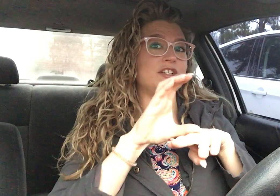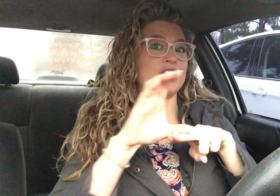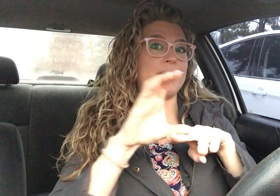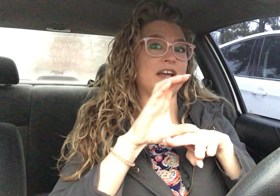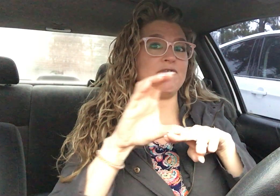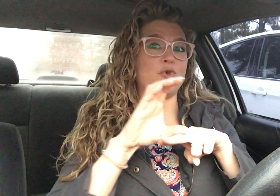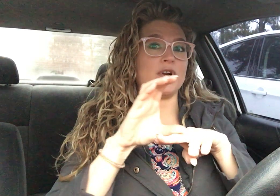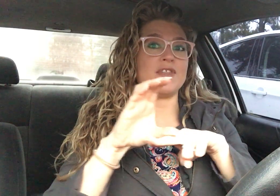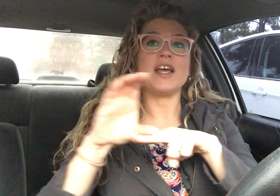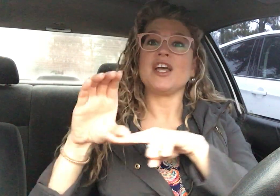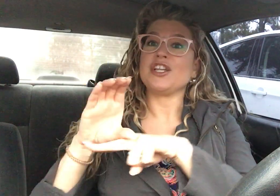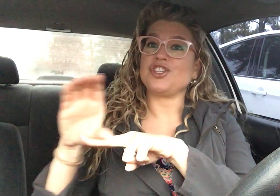just go back and forth